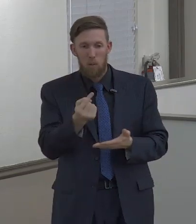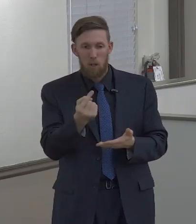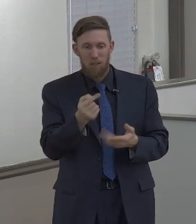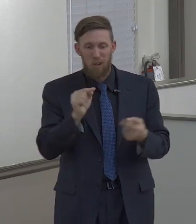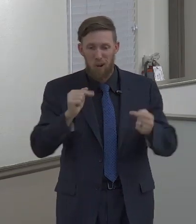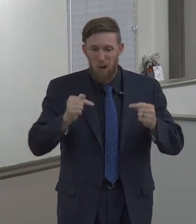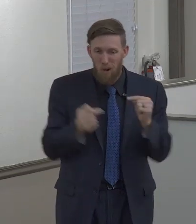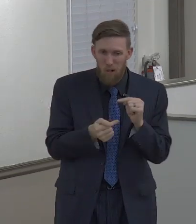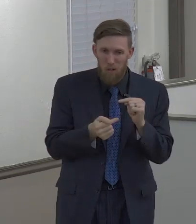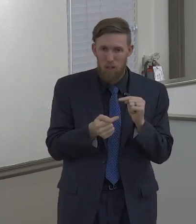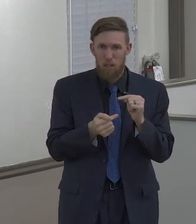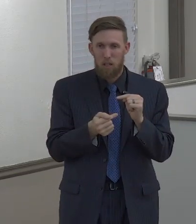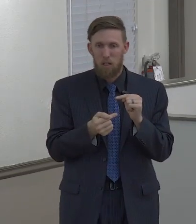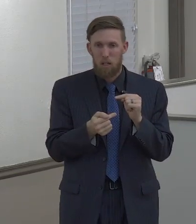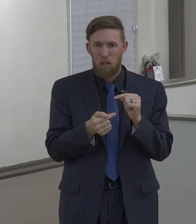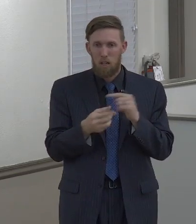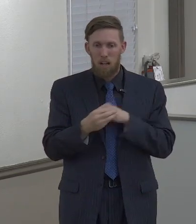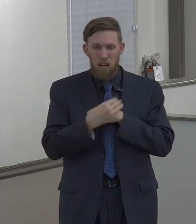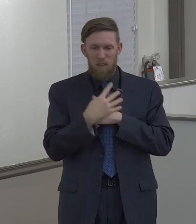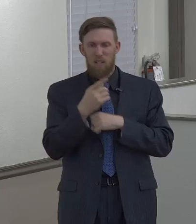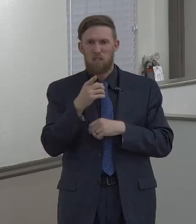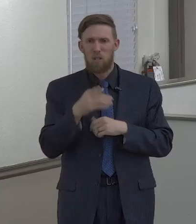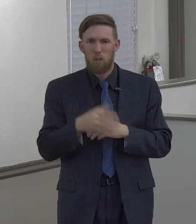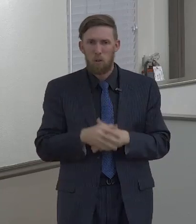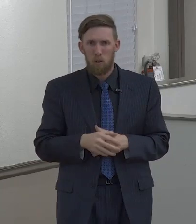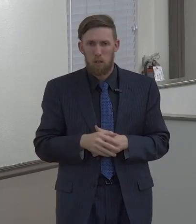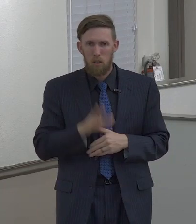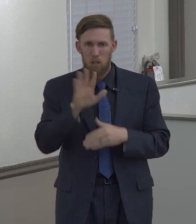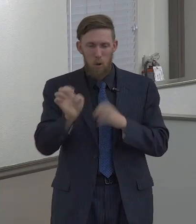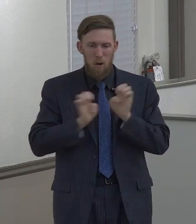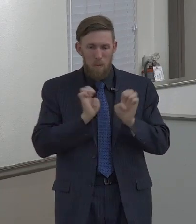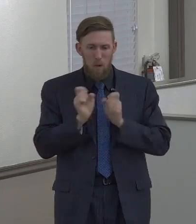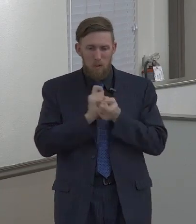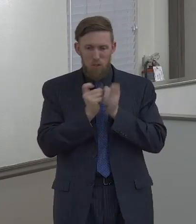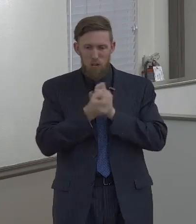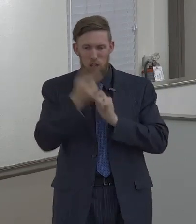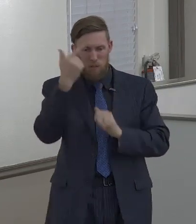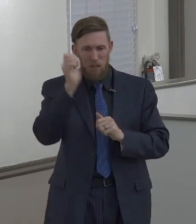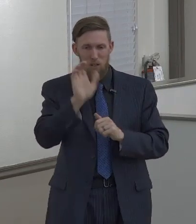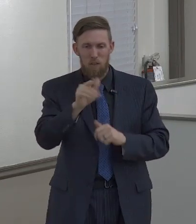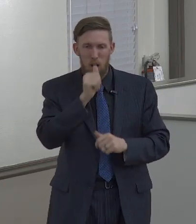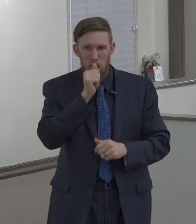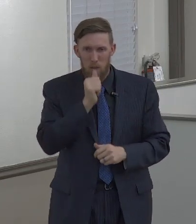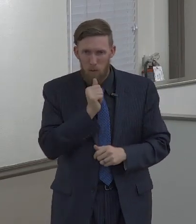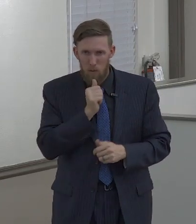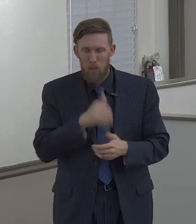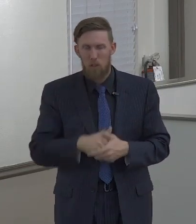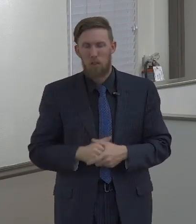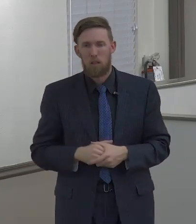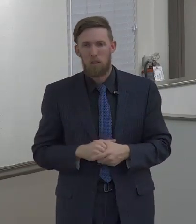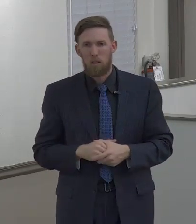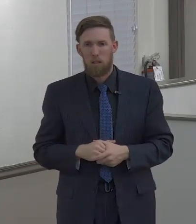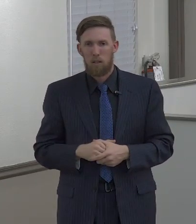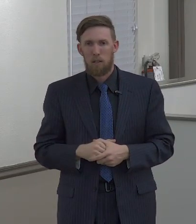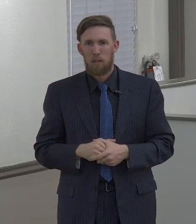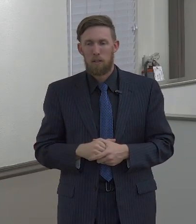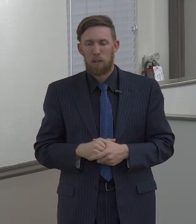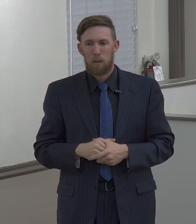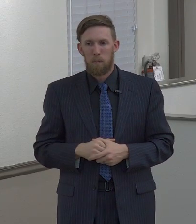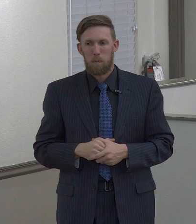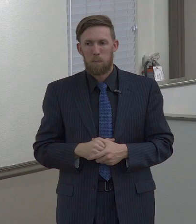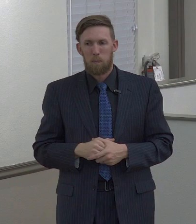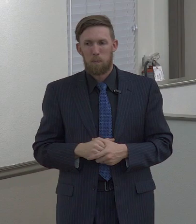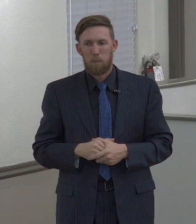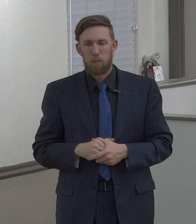hear someone hurting or going through something, that it affects you. That your emotions are also